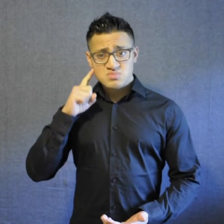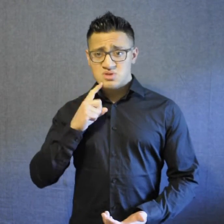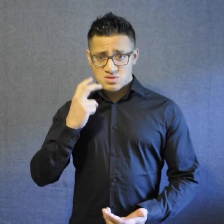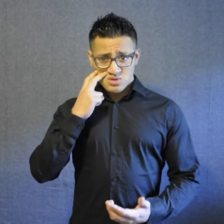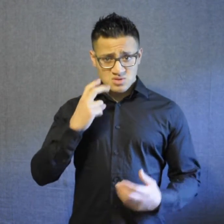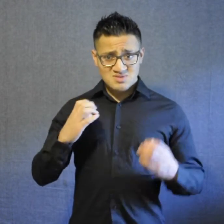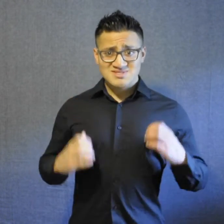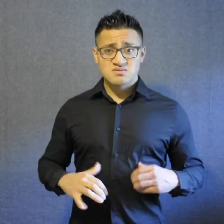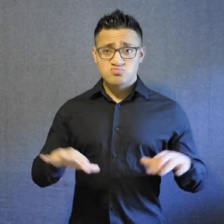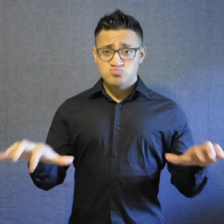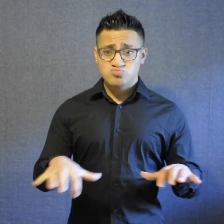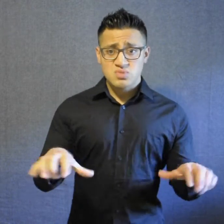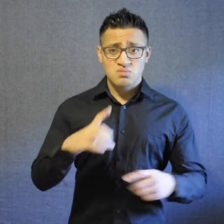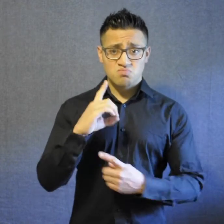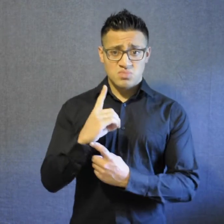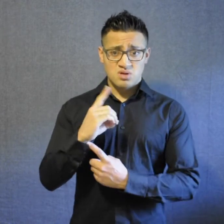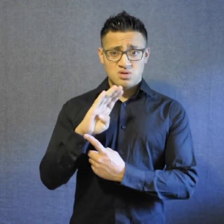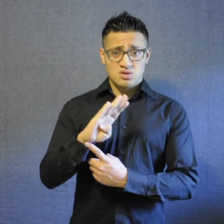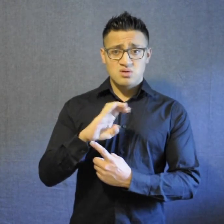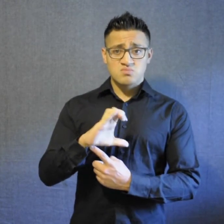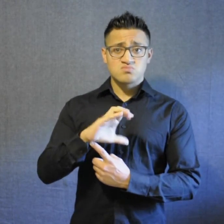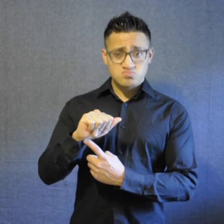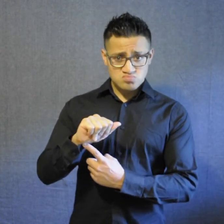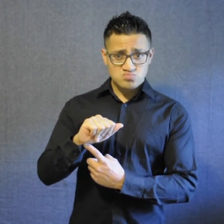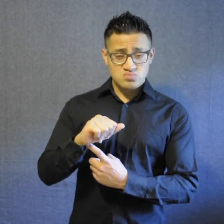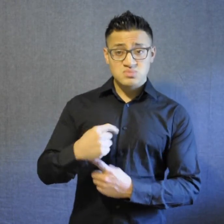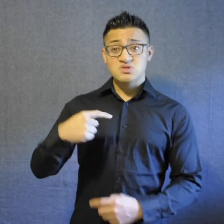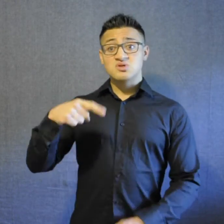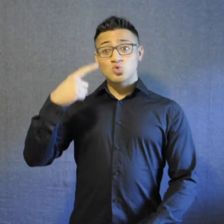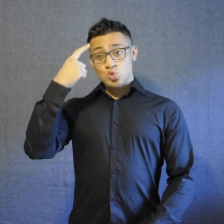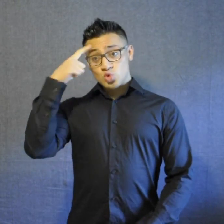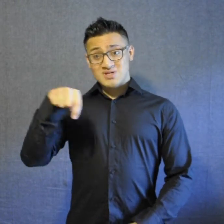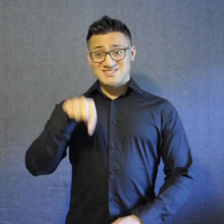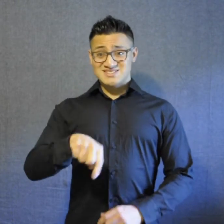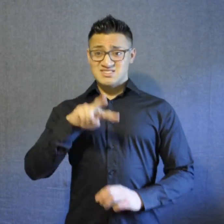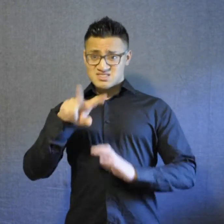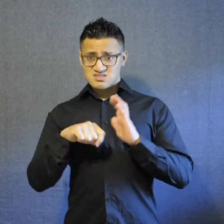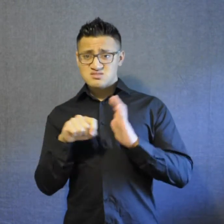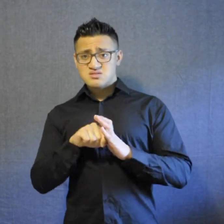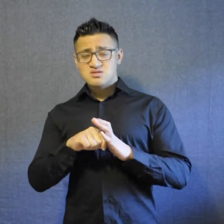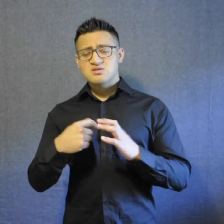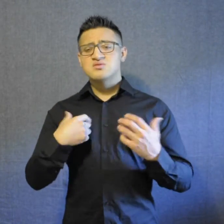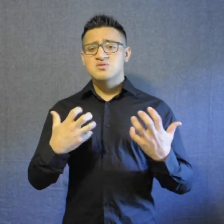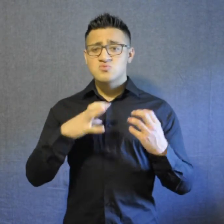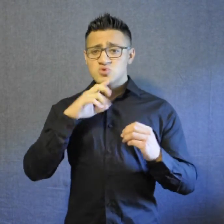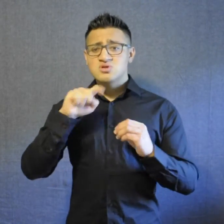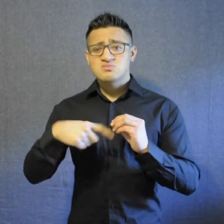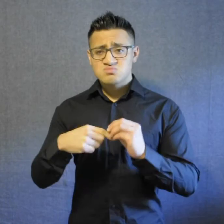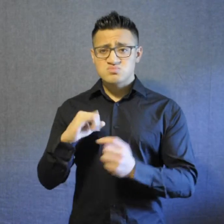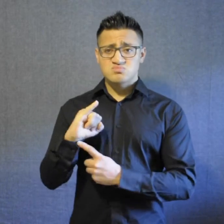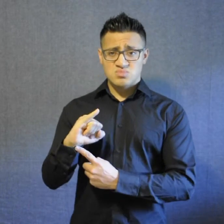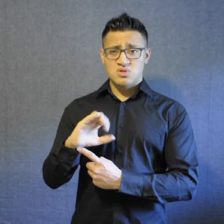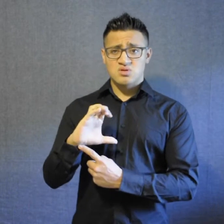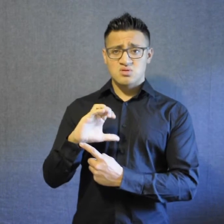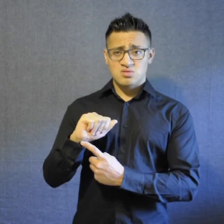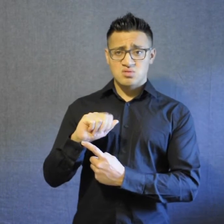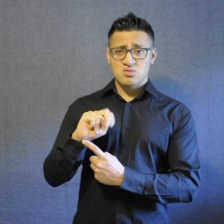I serve as Secretary for DeafBlind Citizens in Action, or DBCA. The purpose of this video